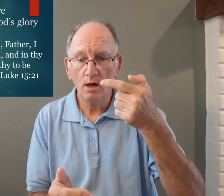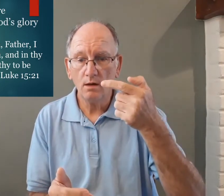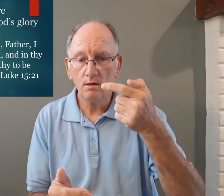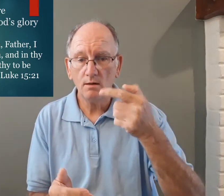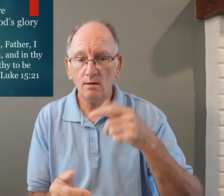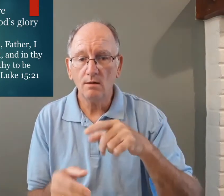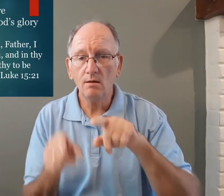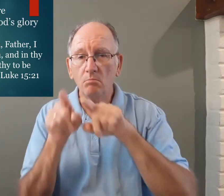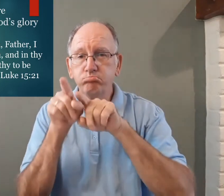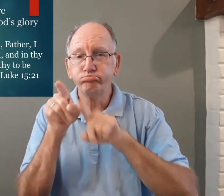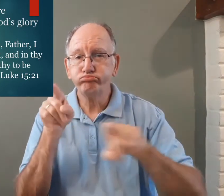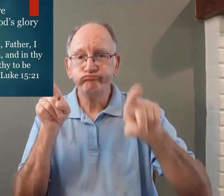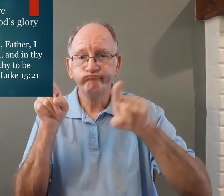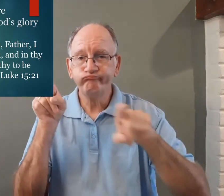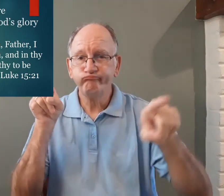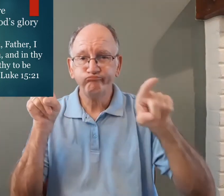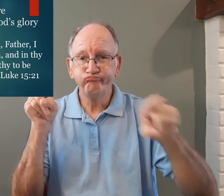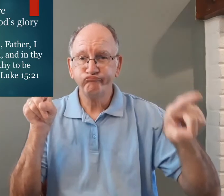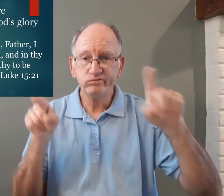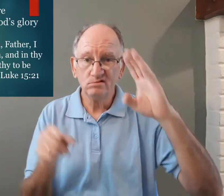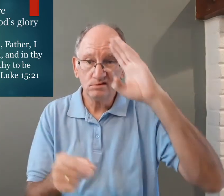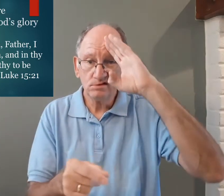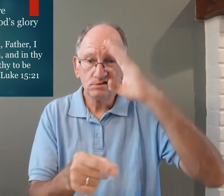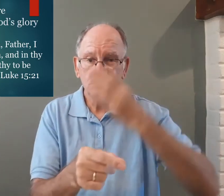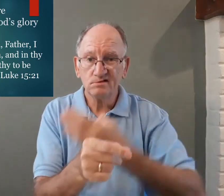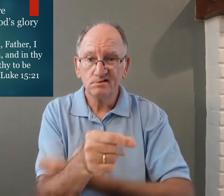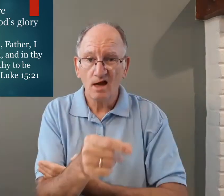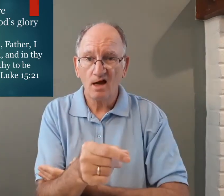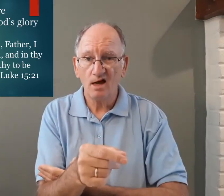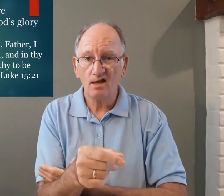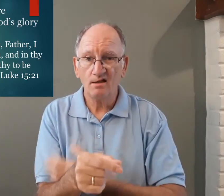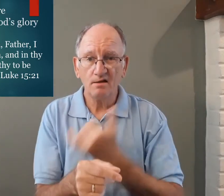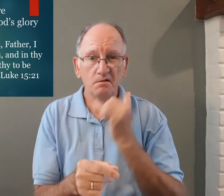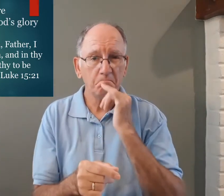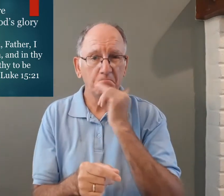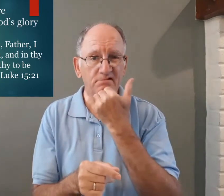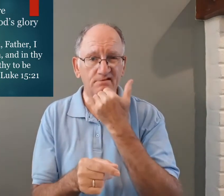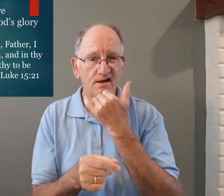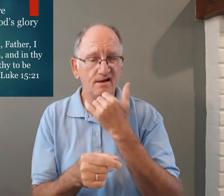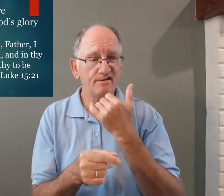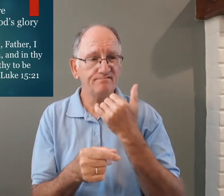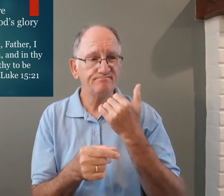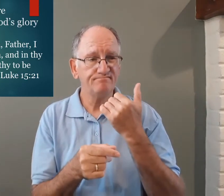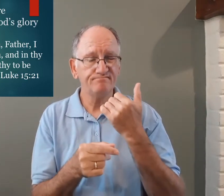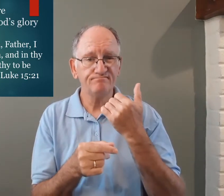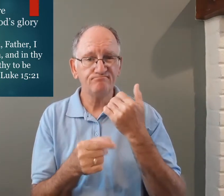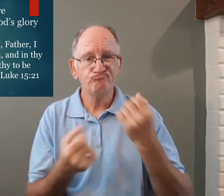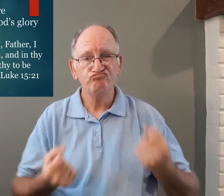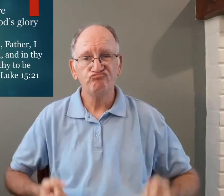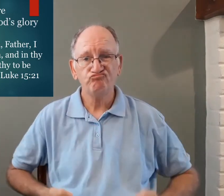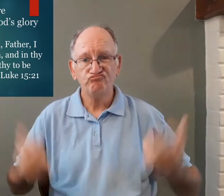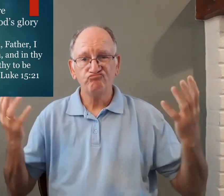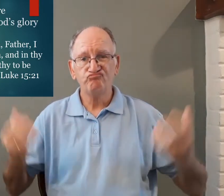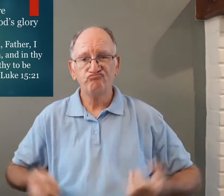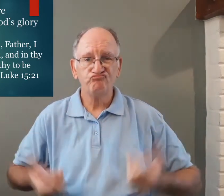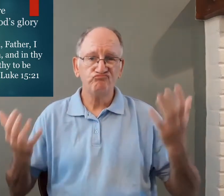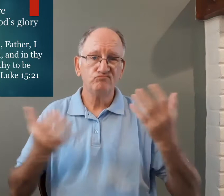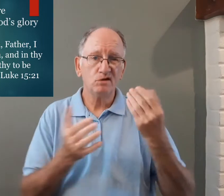says and the son said so this is talking about the prodigal son he made a mistake and